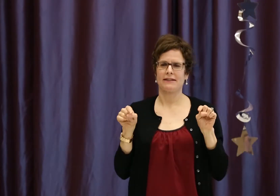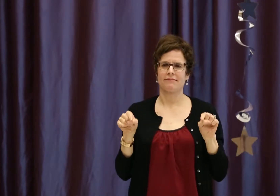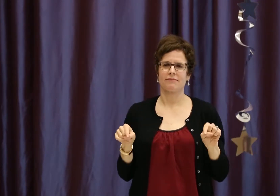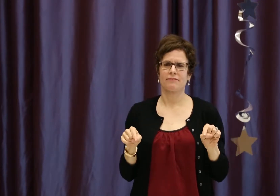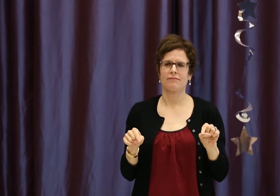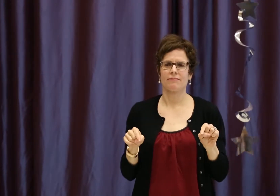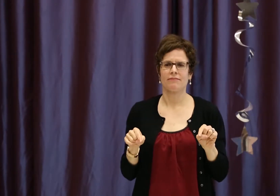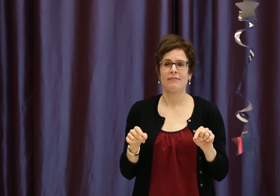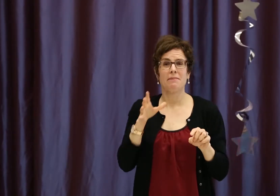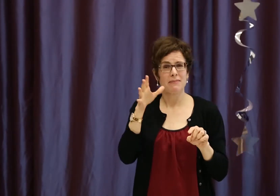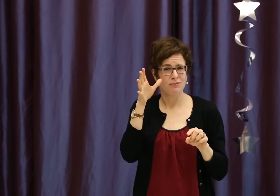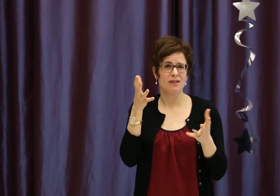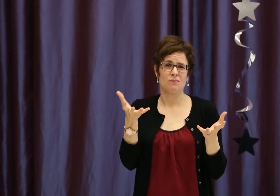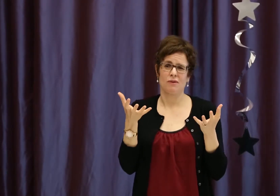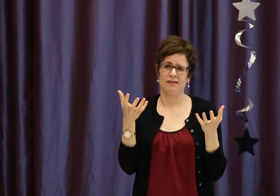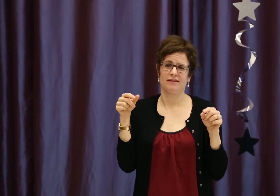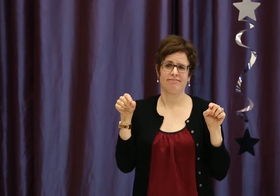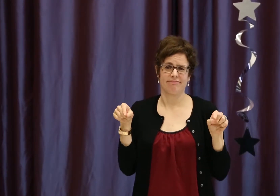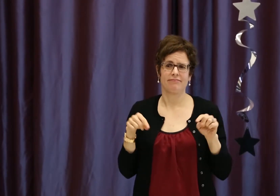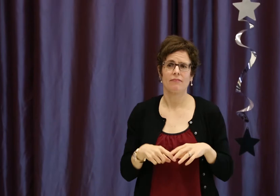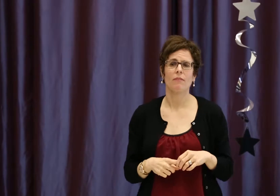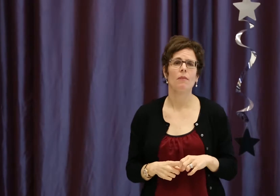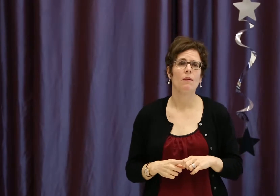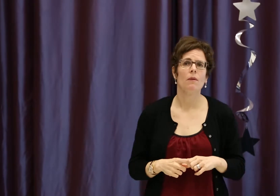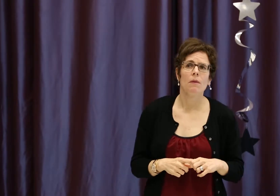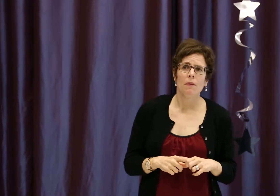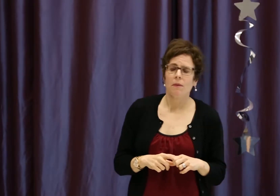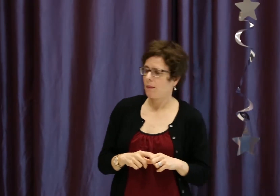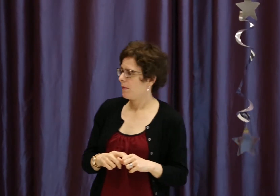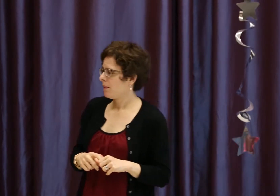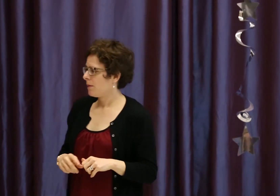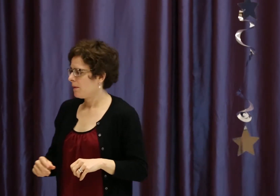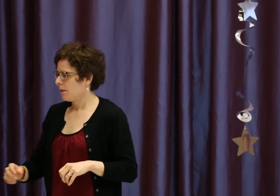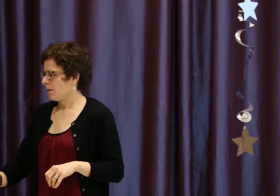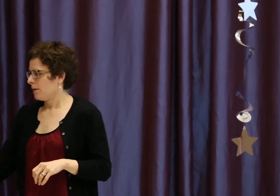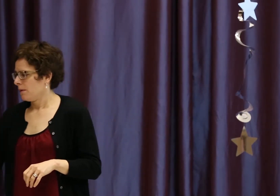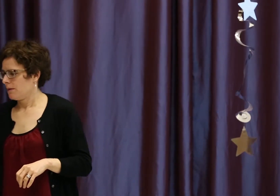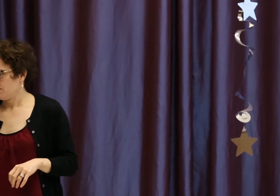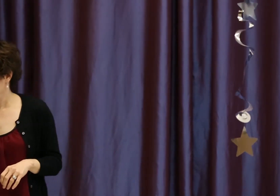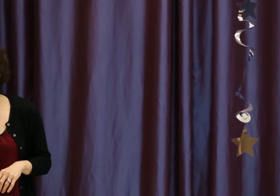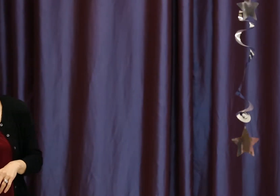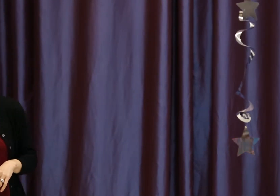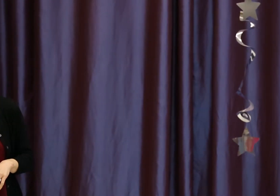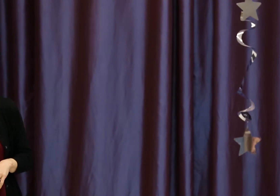are unable to do so, the parents still want to be able to communicate with them in a sign language.